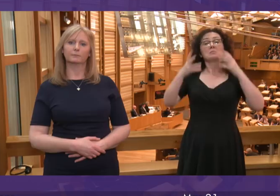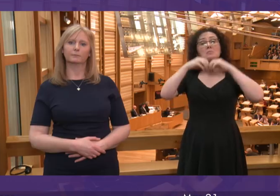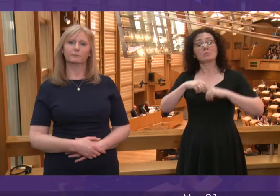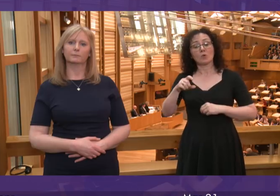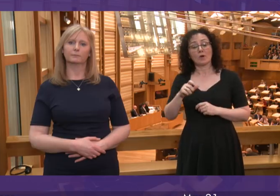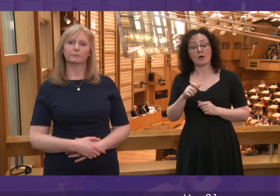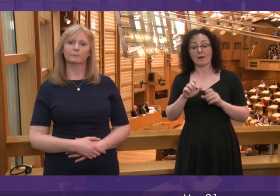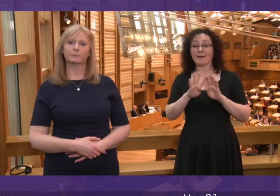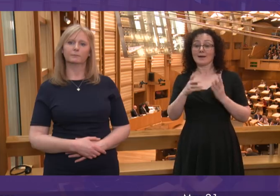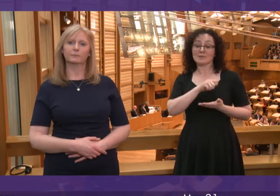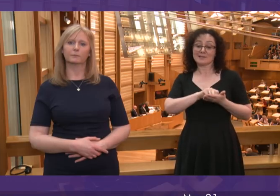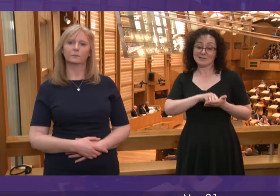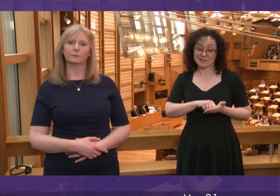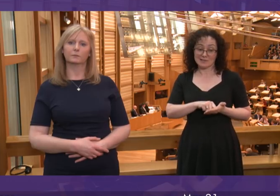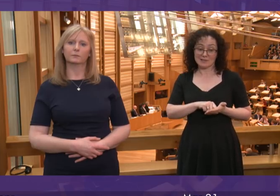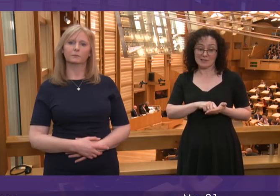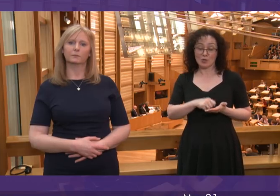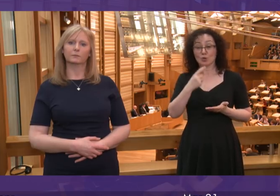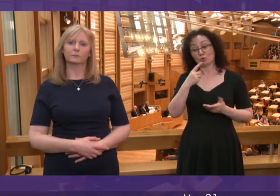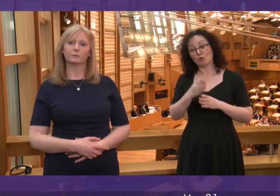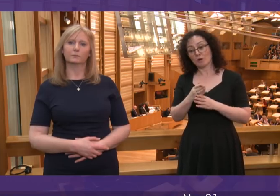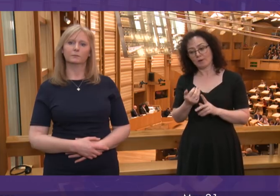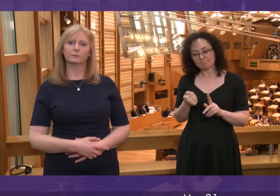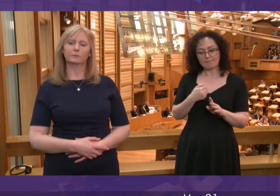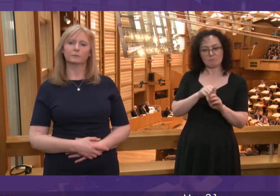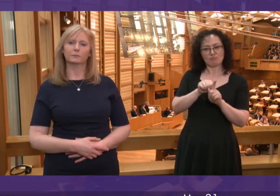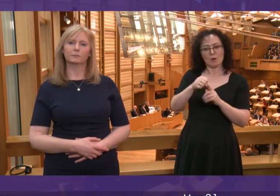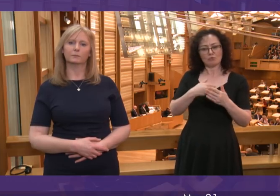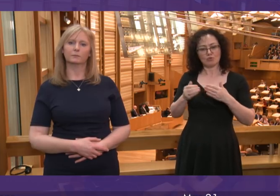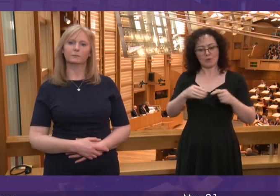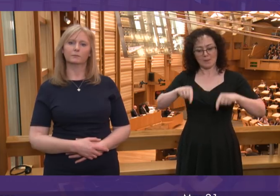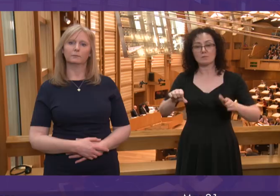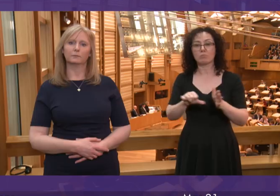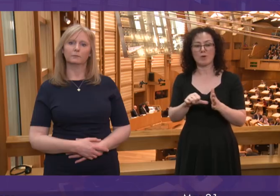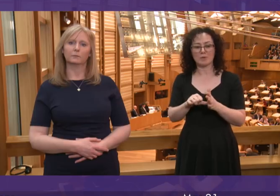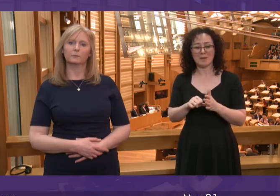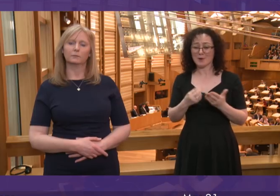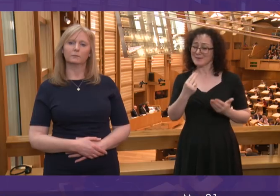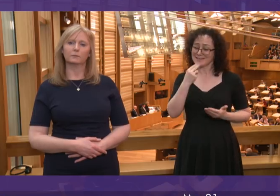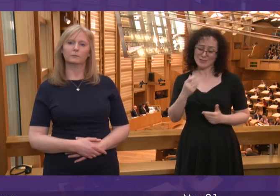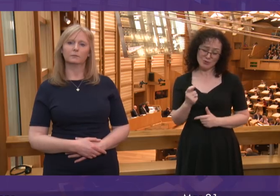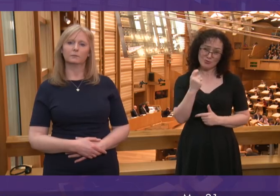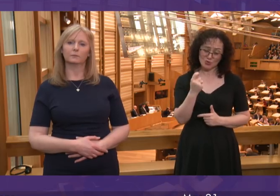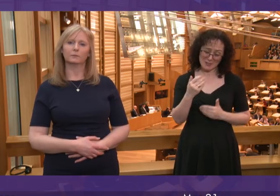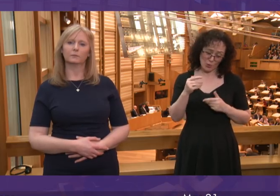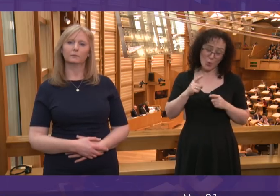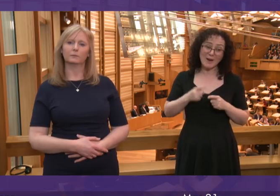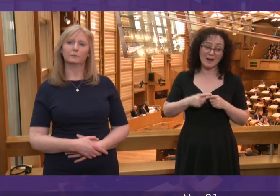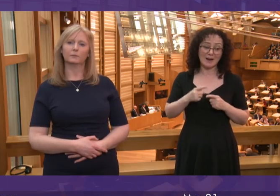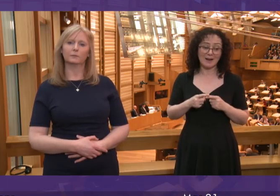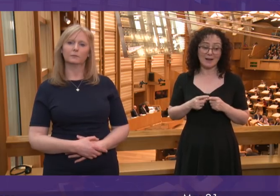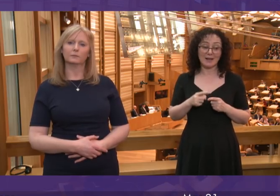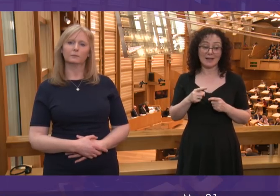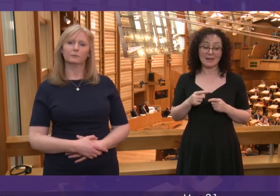notice, and the second one served requires to be, the plan requires to be delivered soon. Well, the plan might be delivered, but that